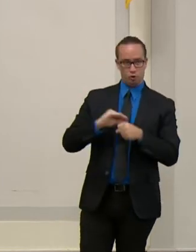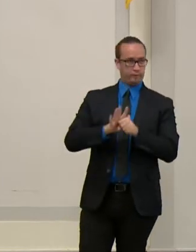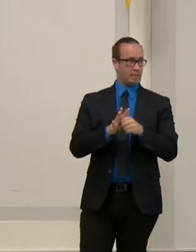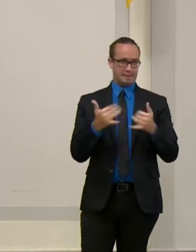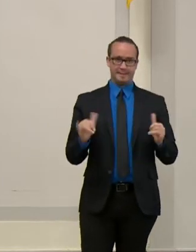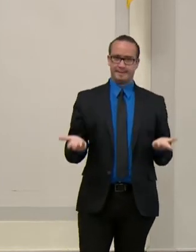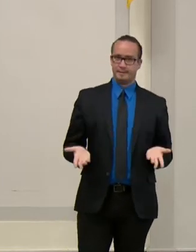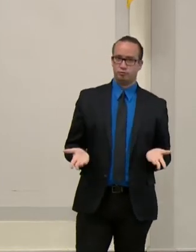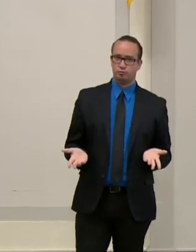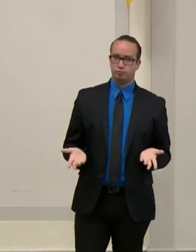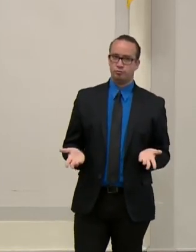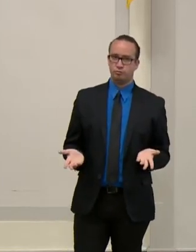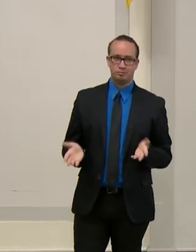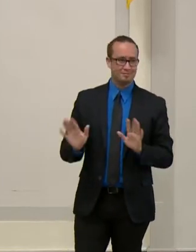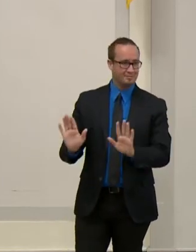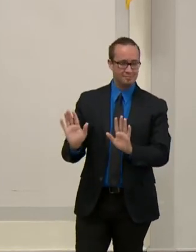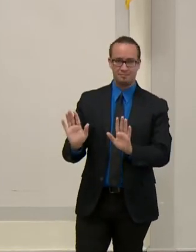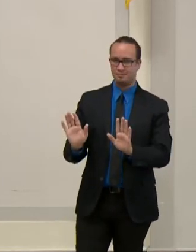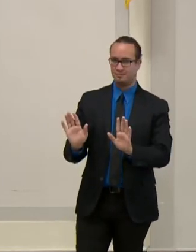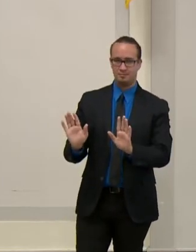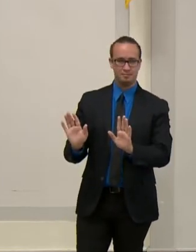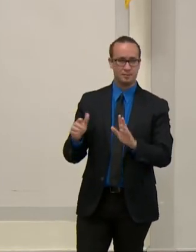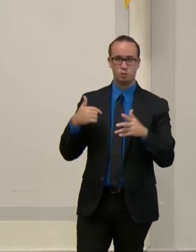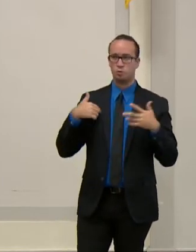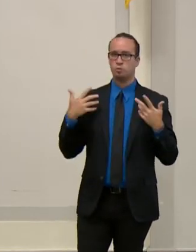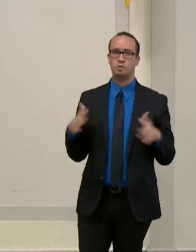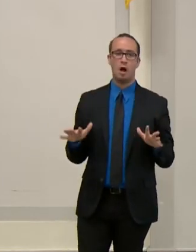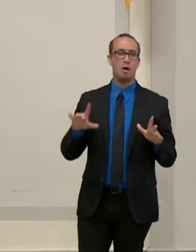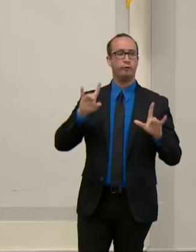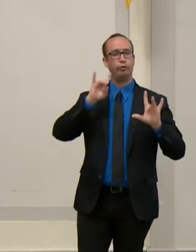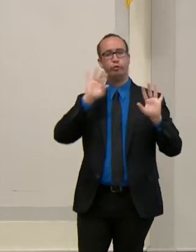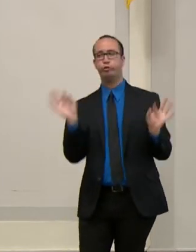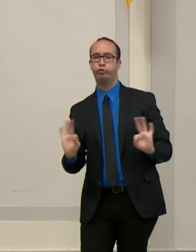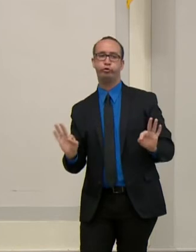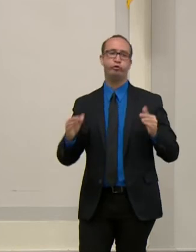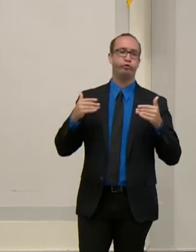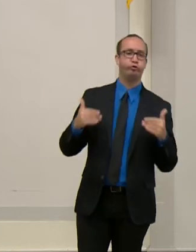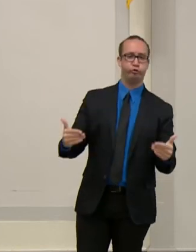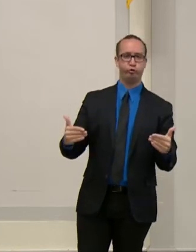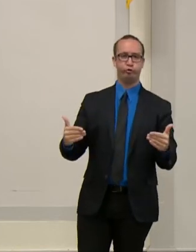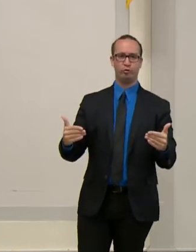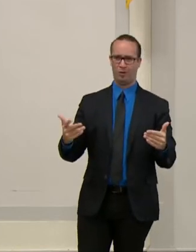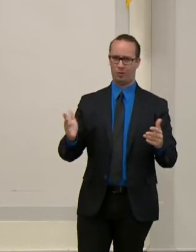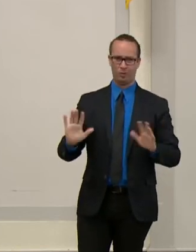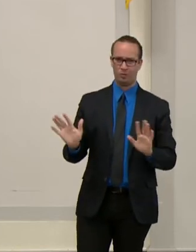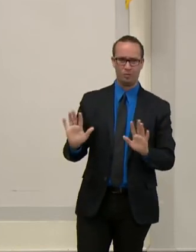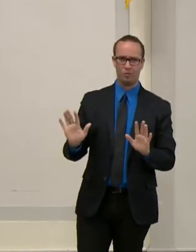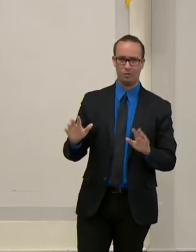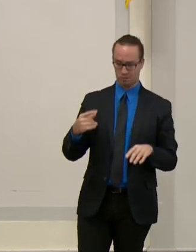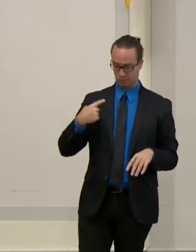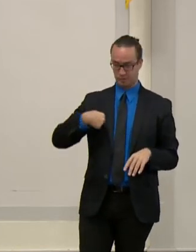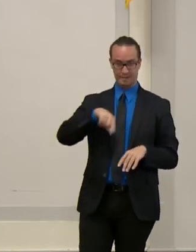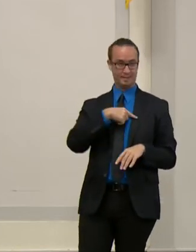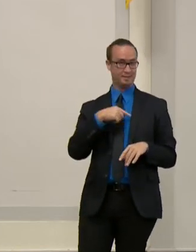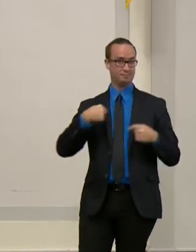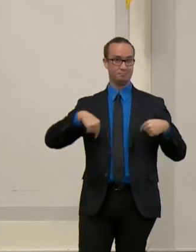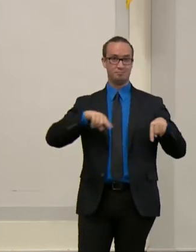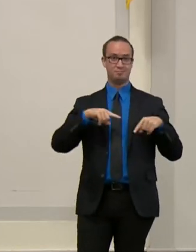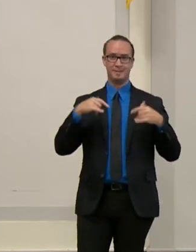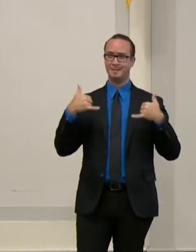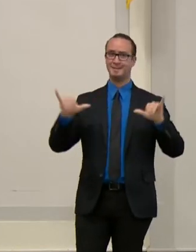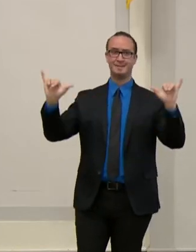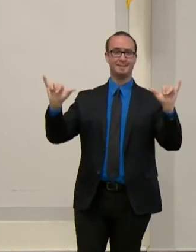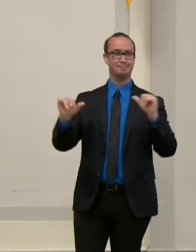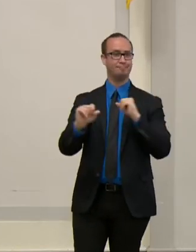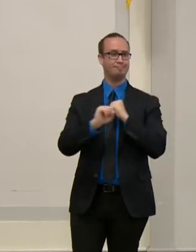in jeopardy, even myself, you know, so the virtual meetings are working. Um, the news media are welcome to,